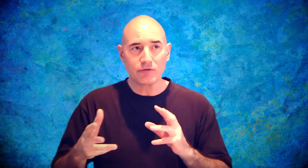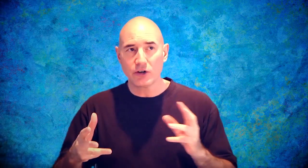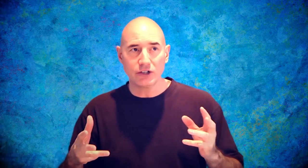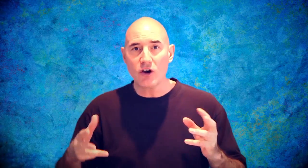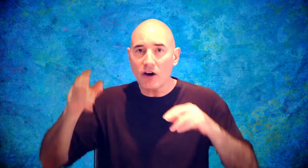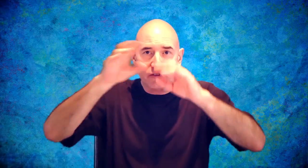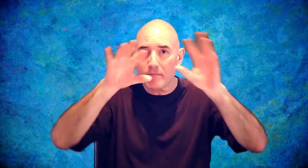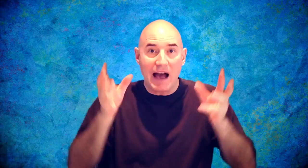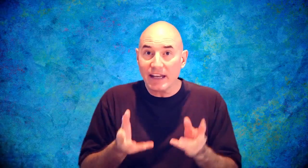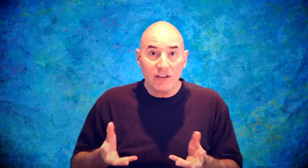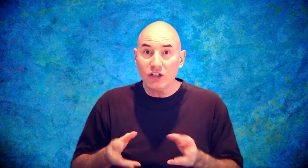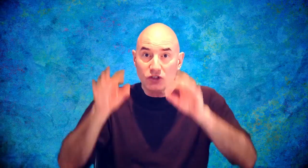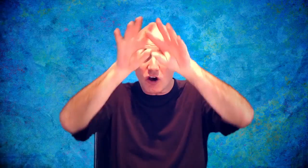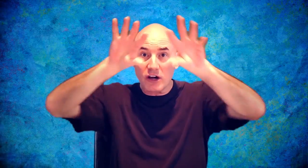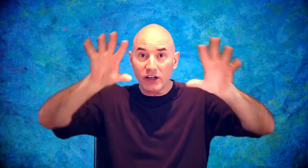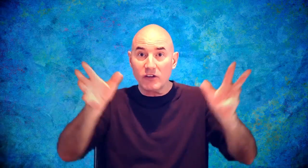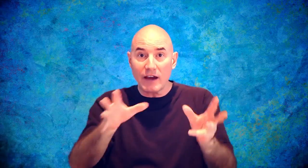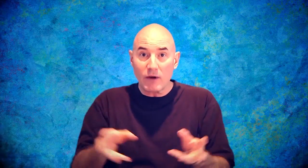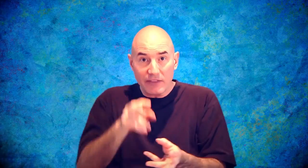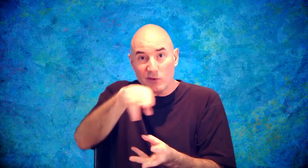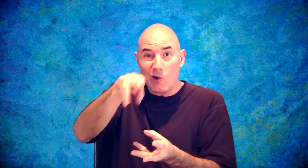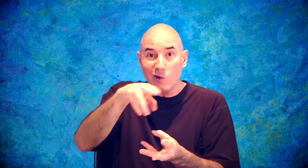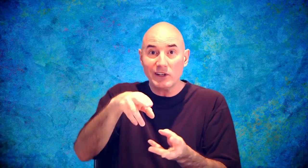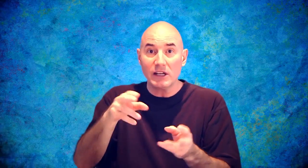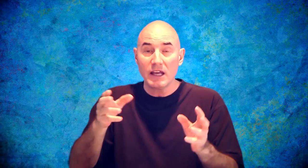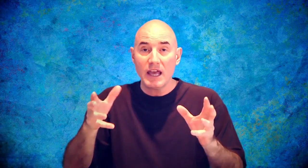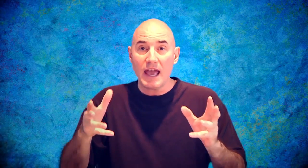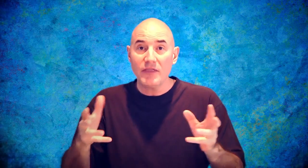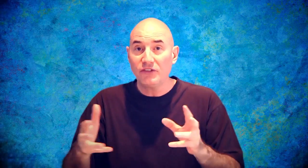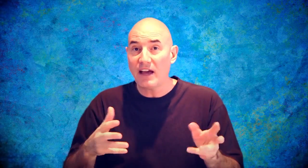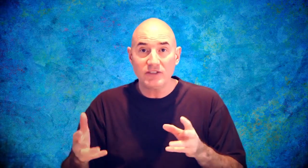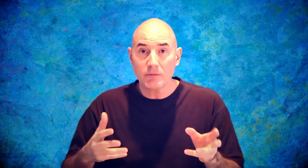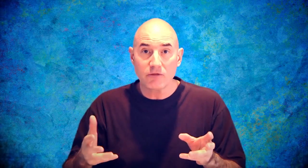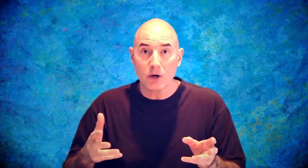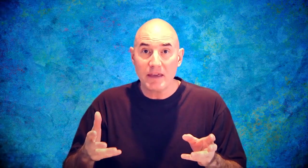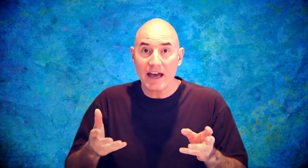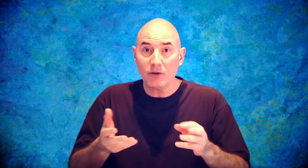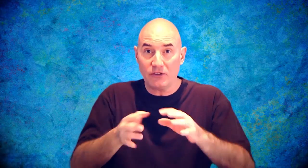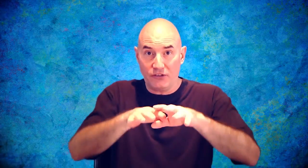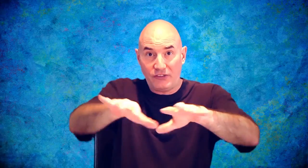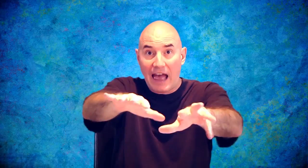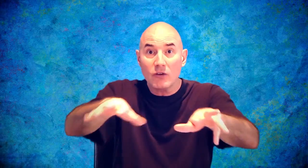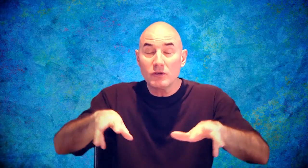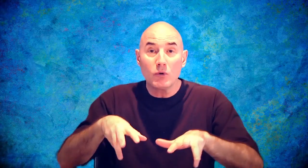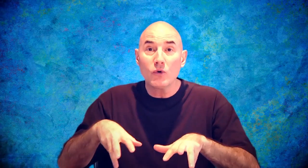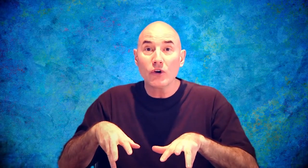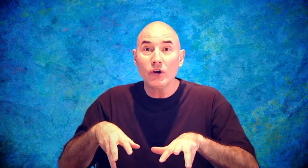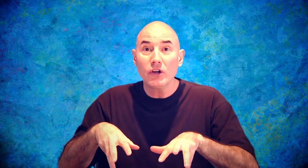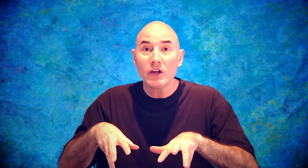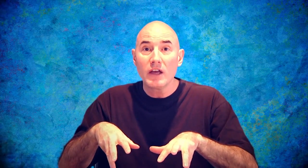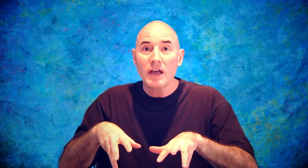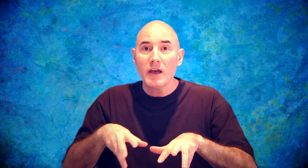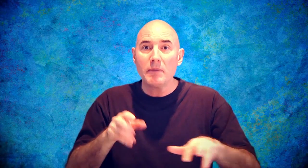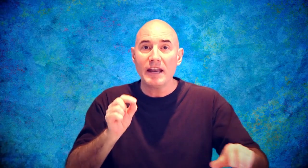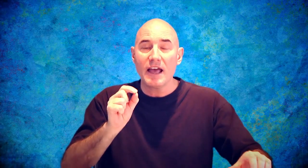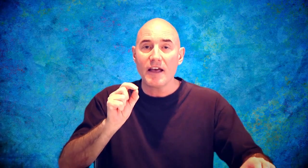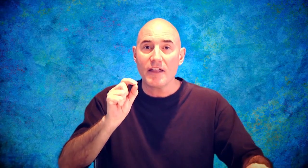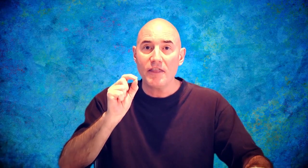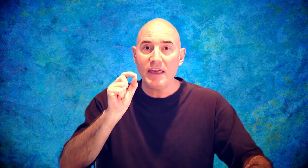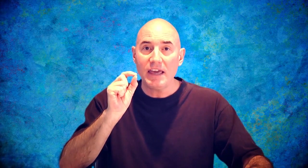for a guitar is the body of the guitar, you know, that round thing with a hole in it. And the sound chamber for a piano is the soundboard. But the